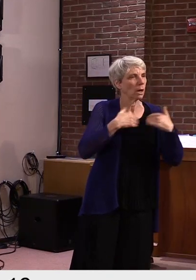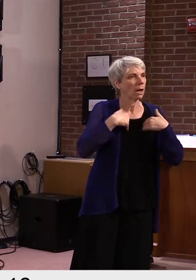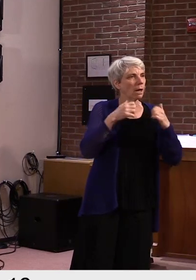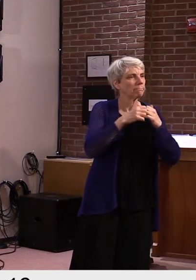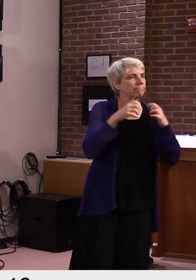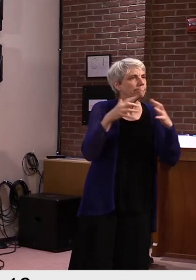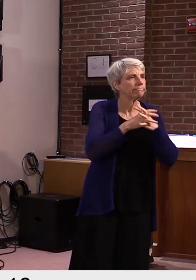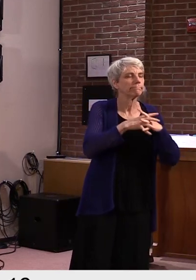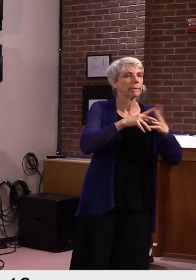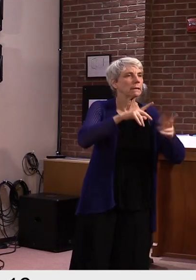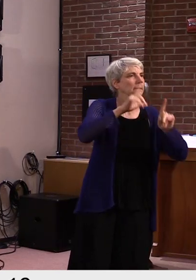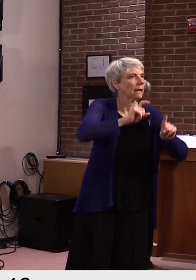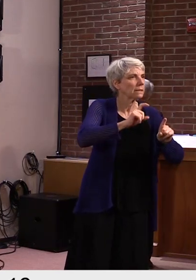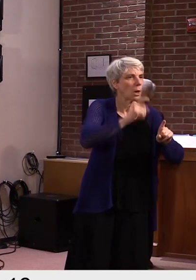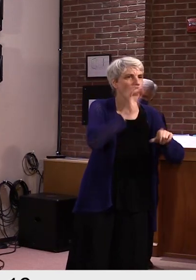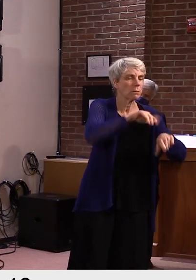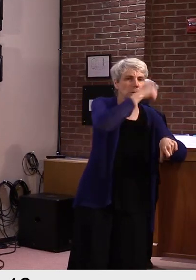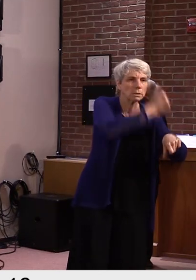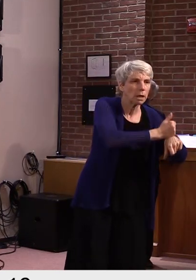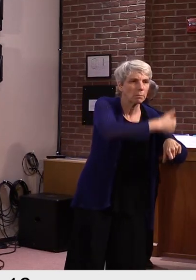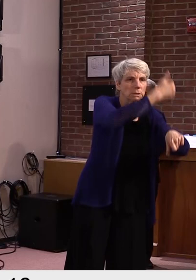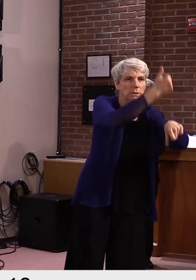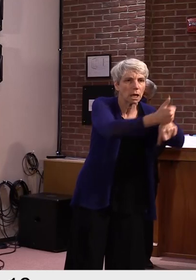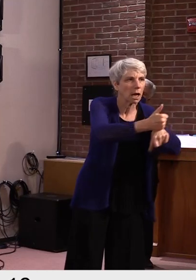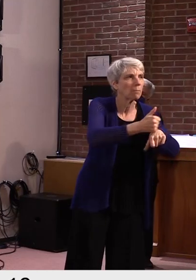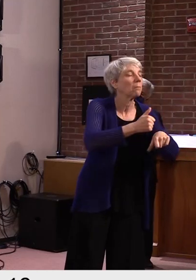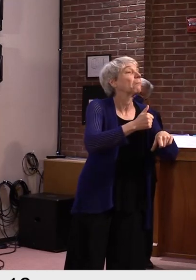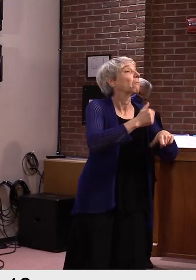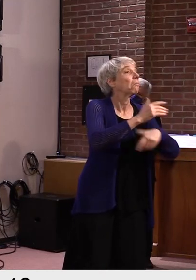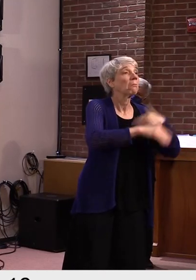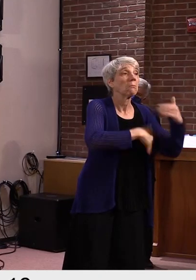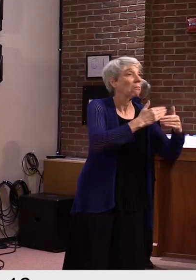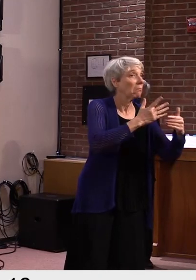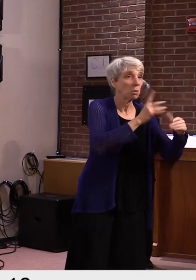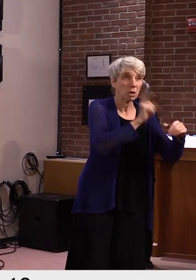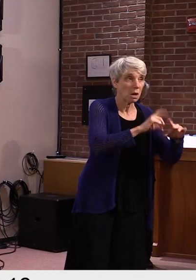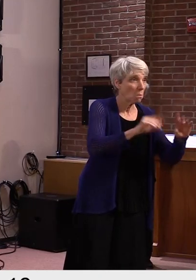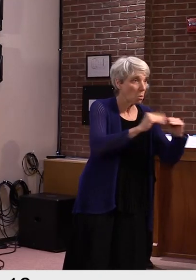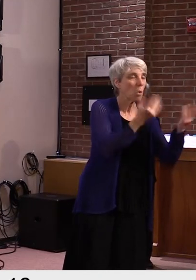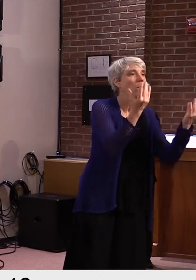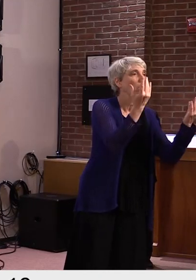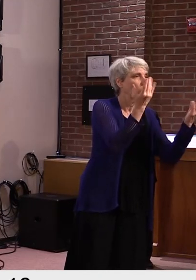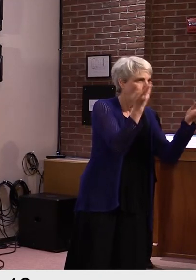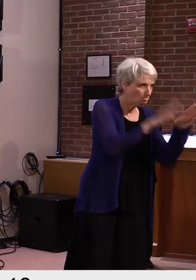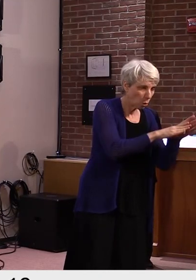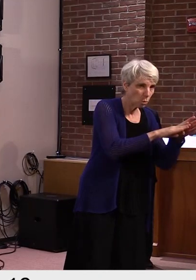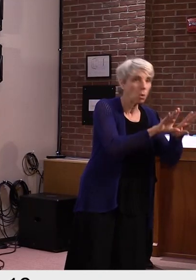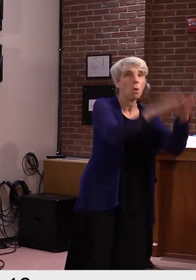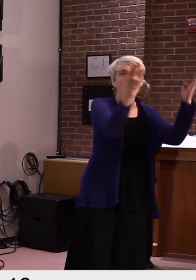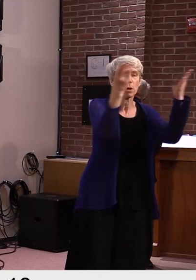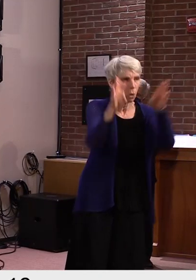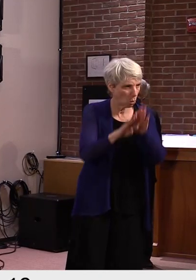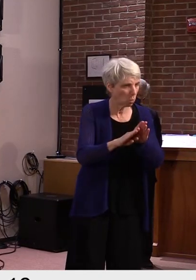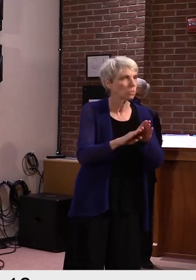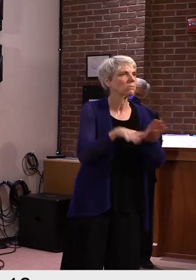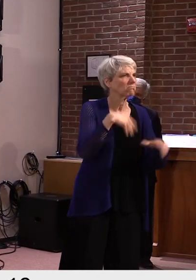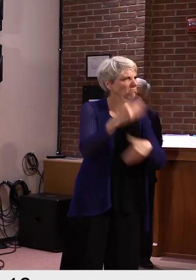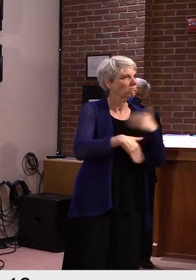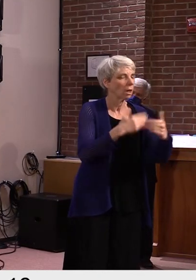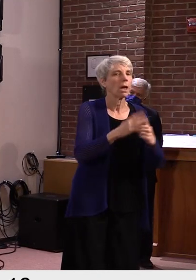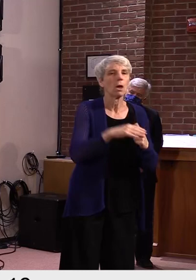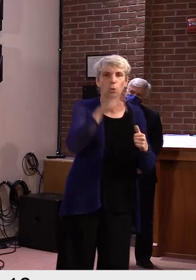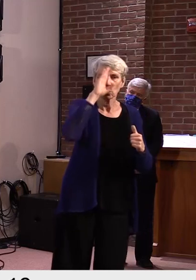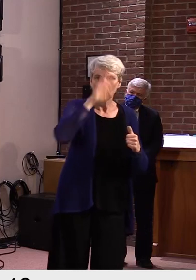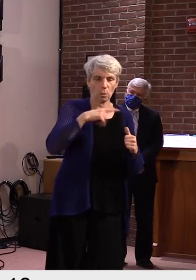coming to that region from time to time as well. As you've heard earlier, we're allowing municipalities